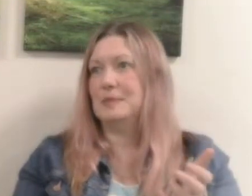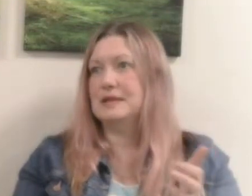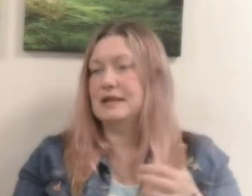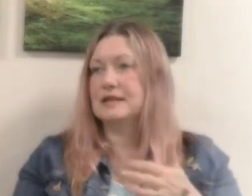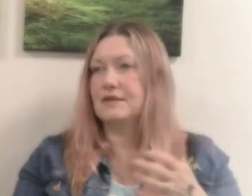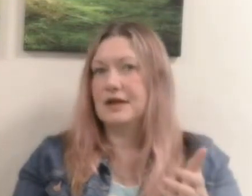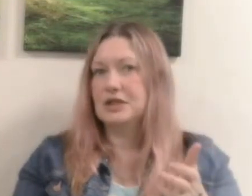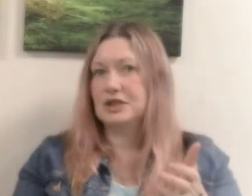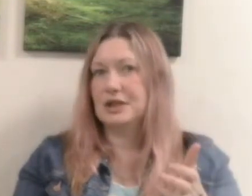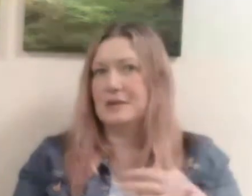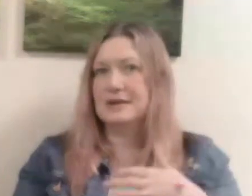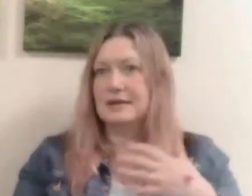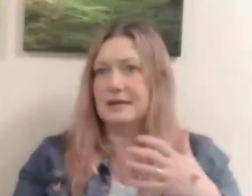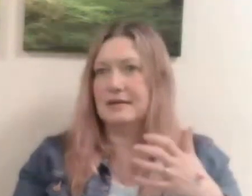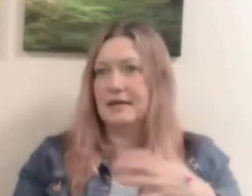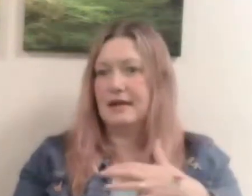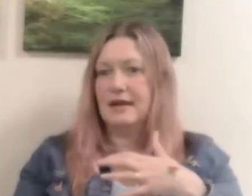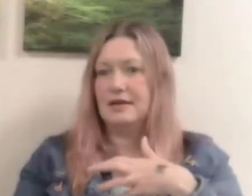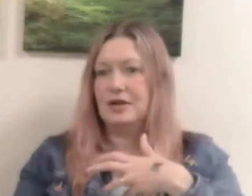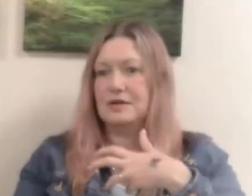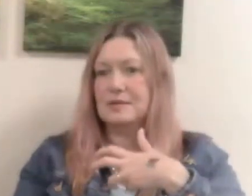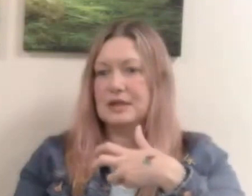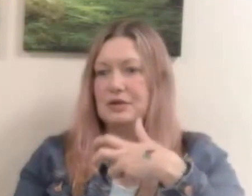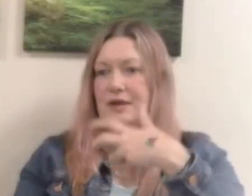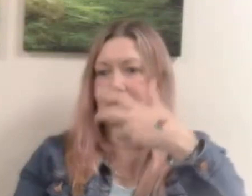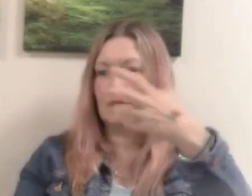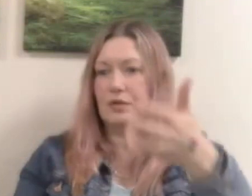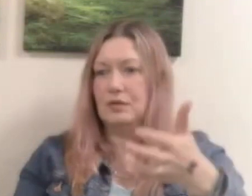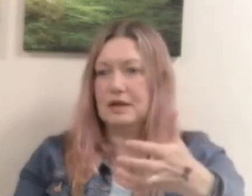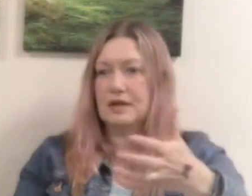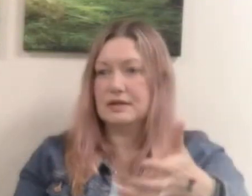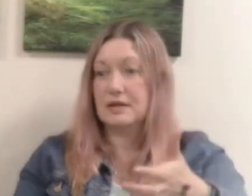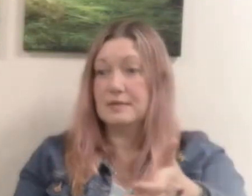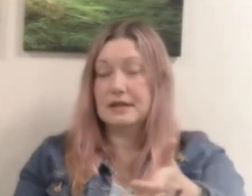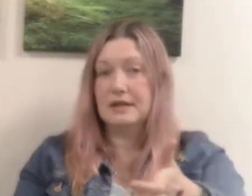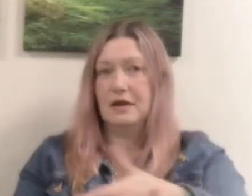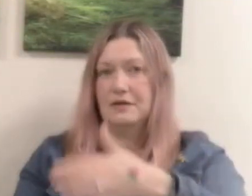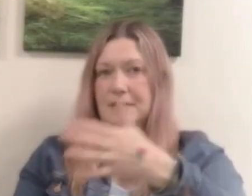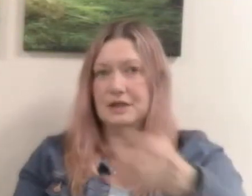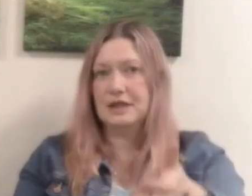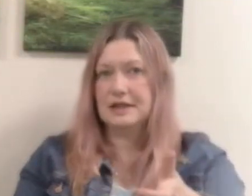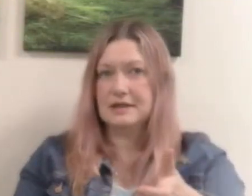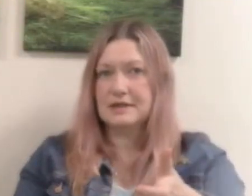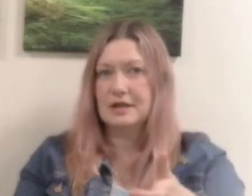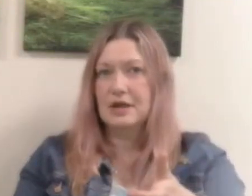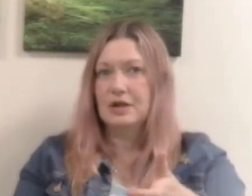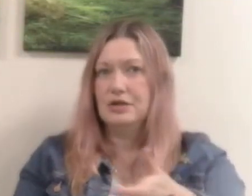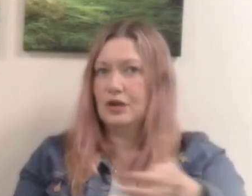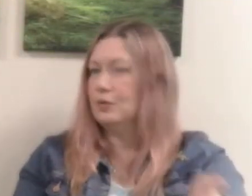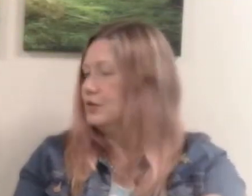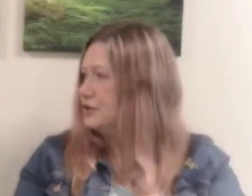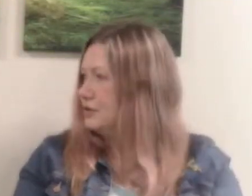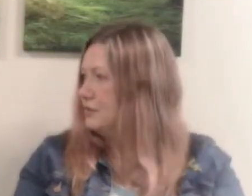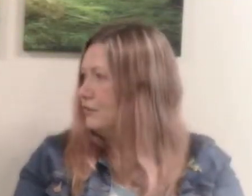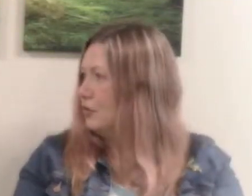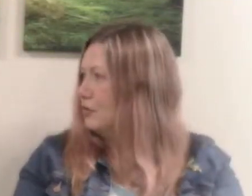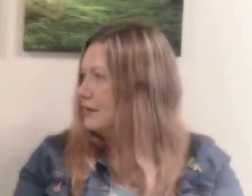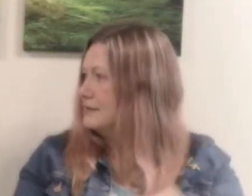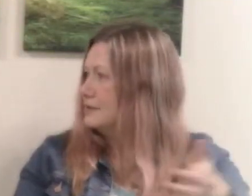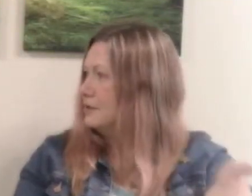isn't it it's a friendship it's a you know somebody you will come to love in jesus you don't want to do wrong things that's going